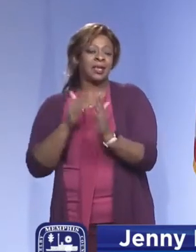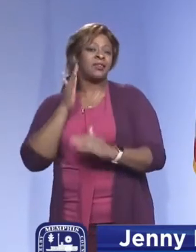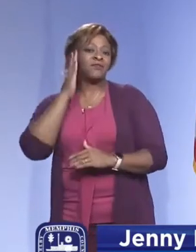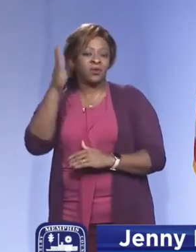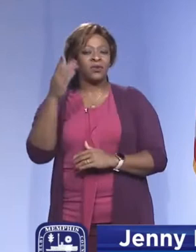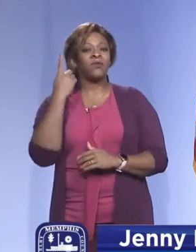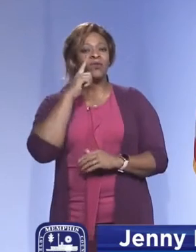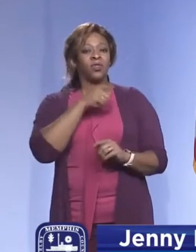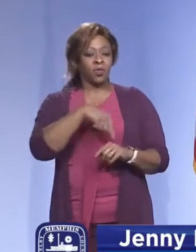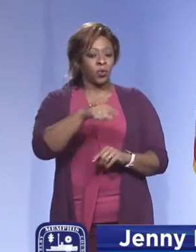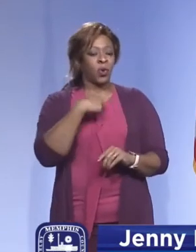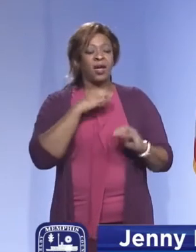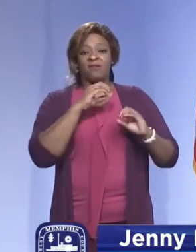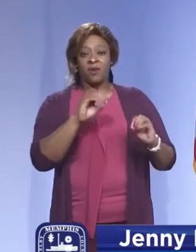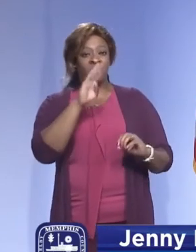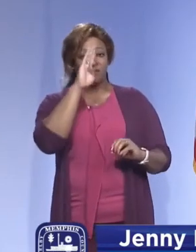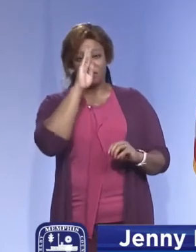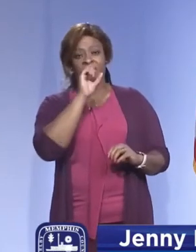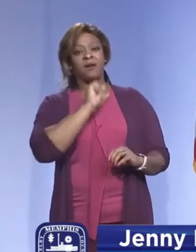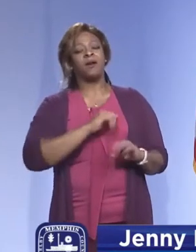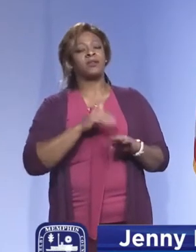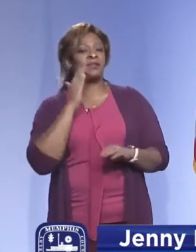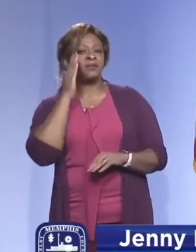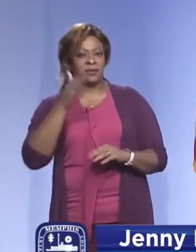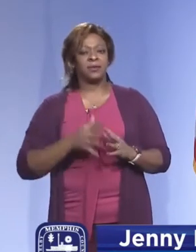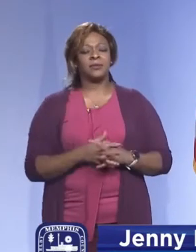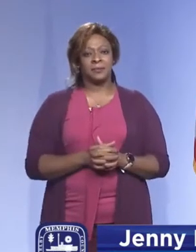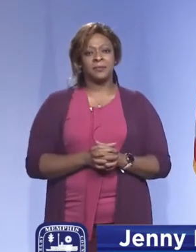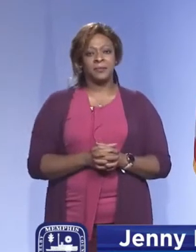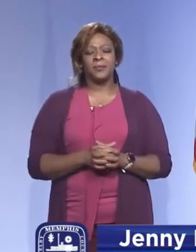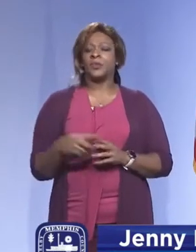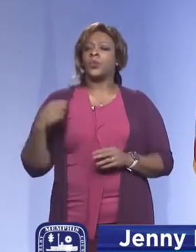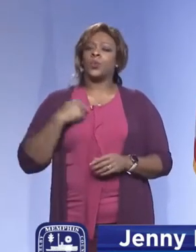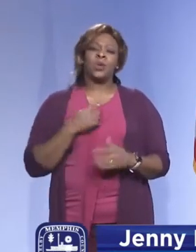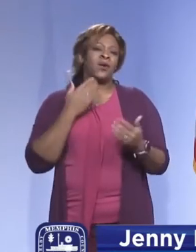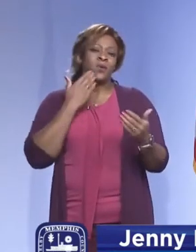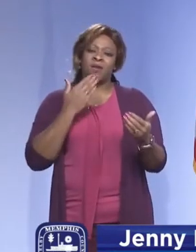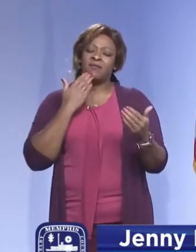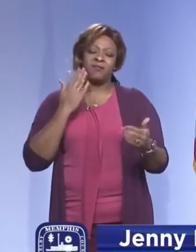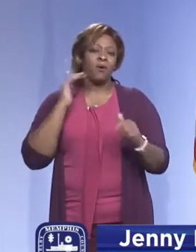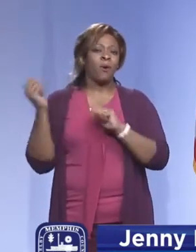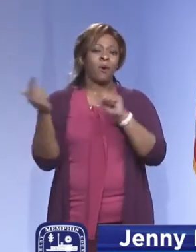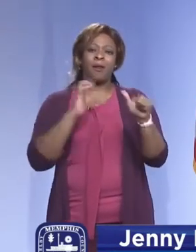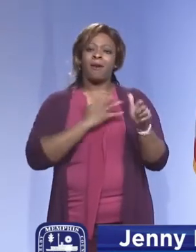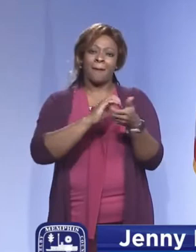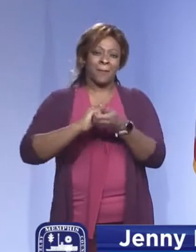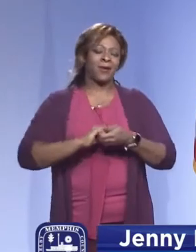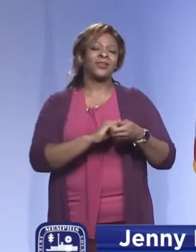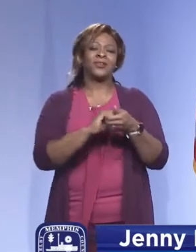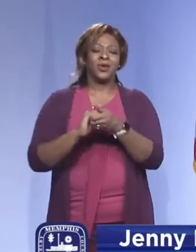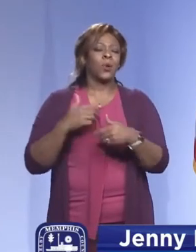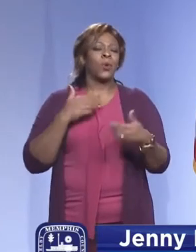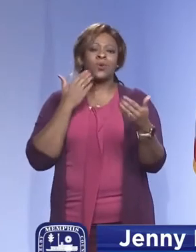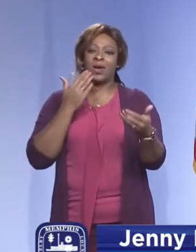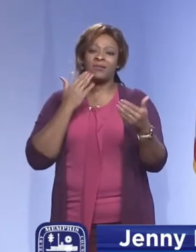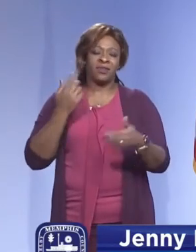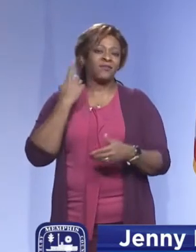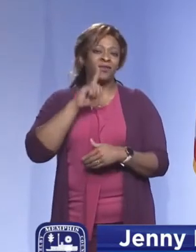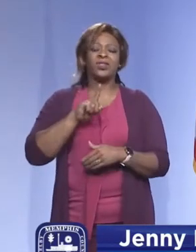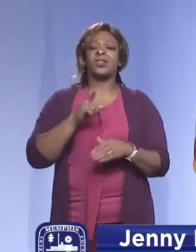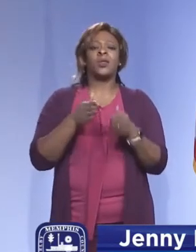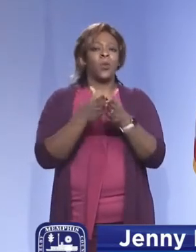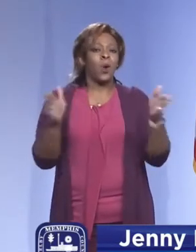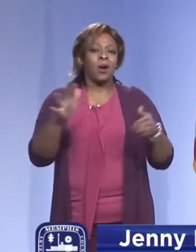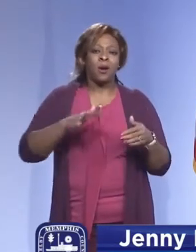asymptomatic testing in the future. We are grateful for all of our partners. We are grateful for the wider